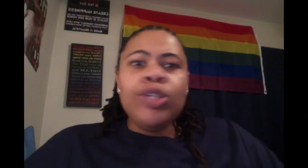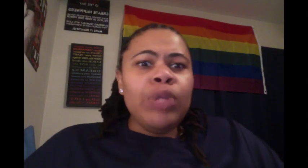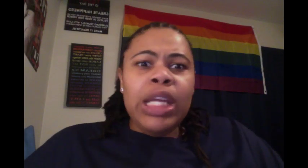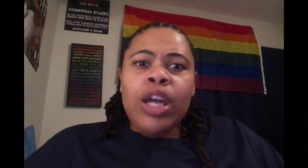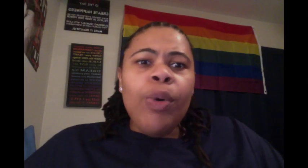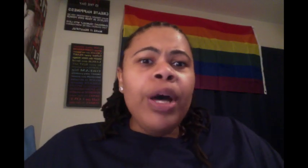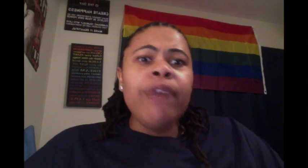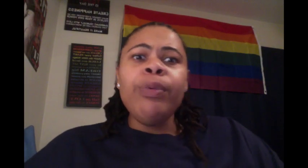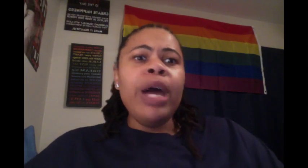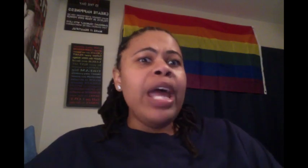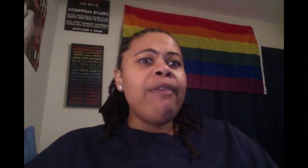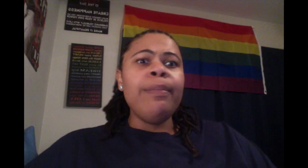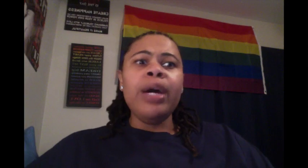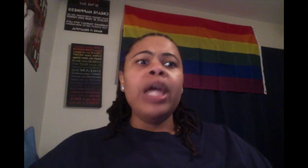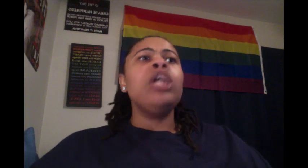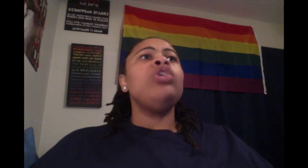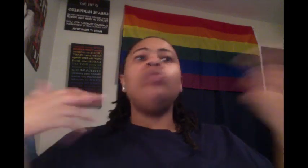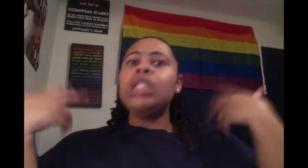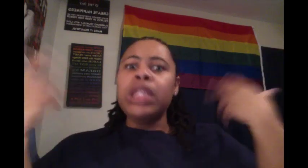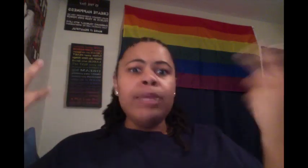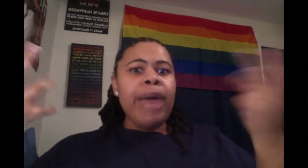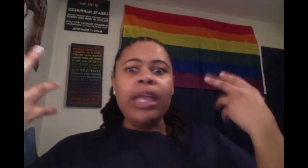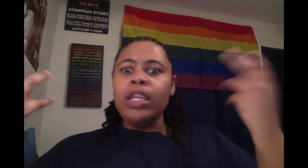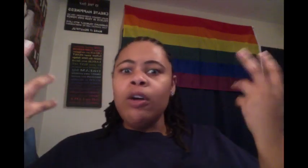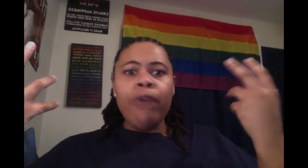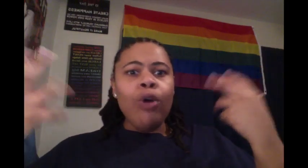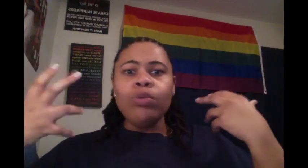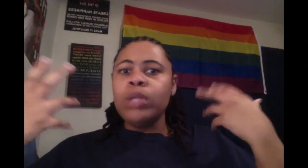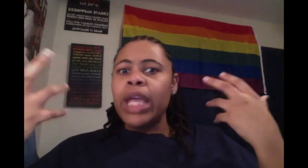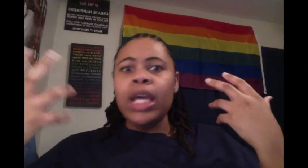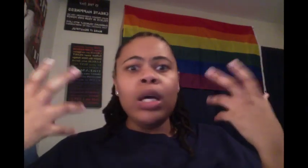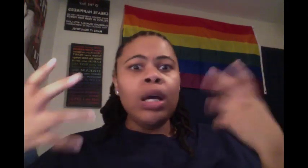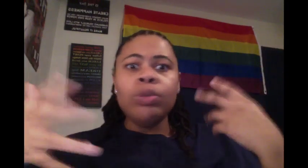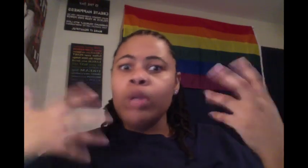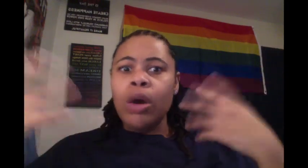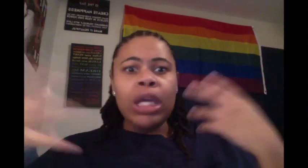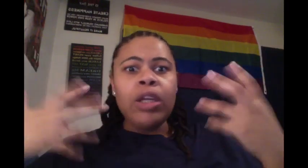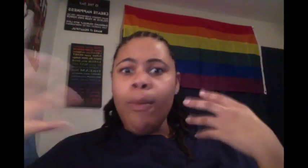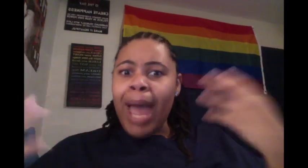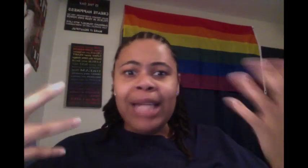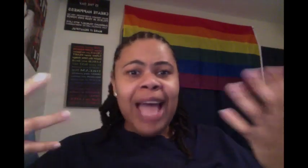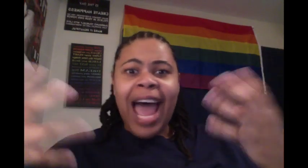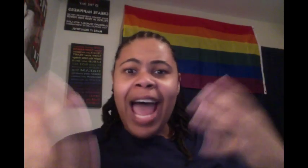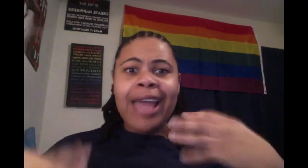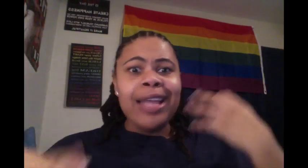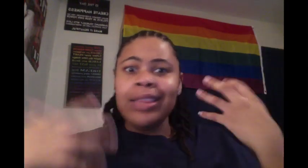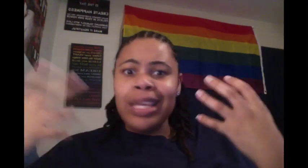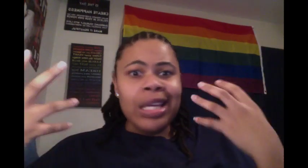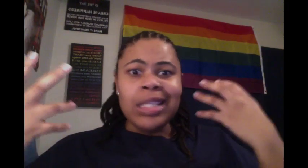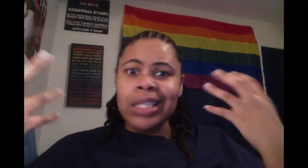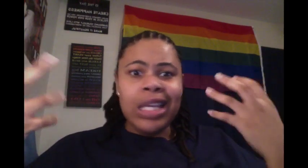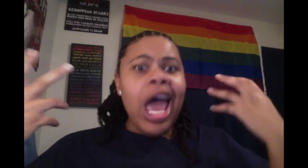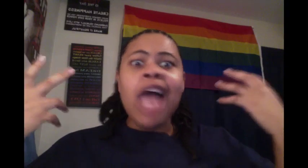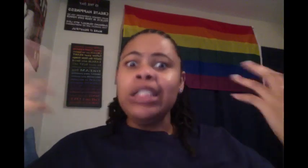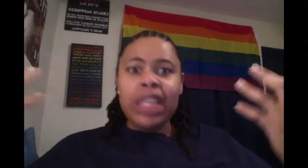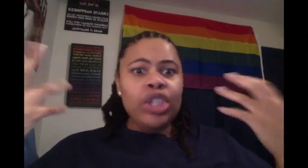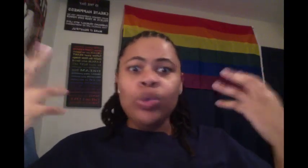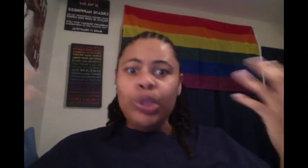you didn't know of or whatever, but you need to think back in your focus. And, um, you know, in your mind's eye and think and see, did you do